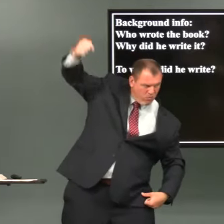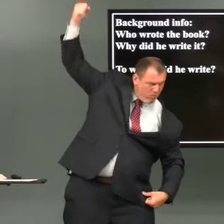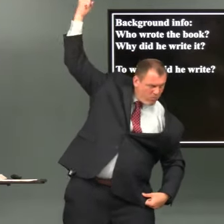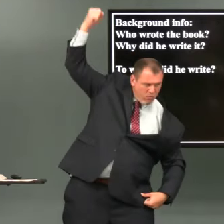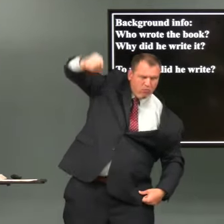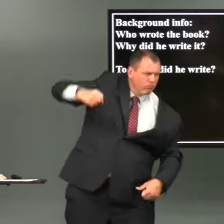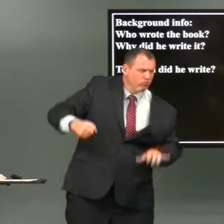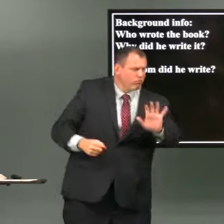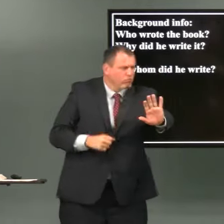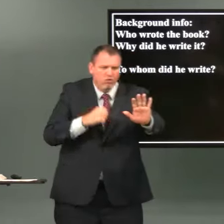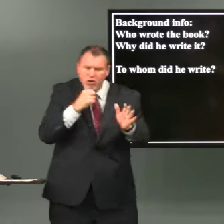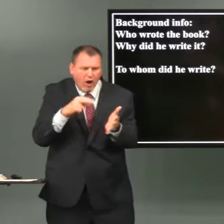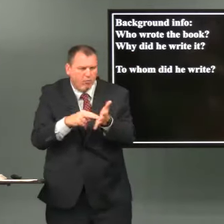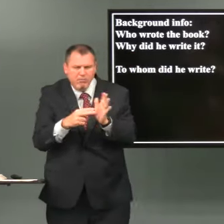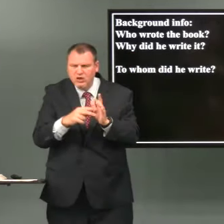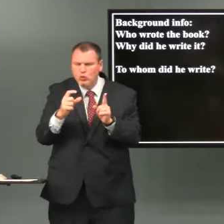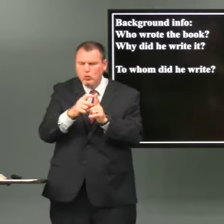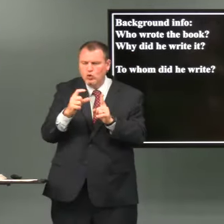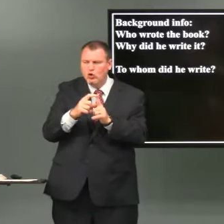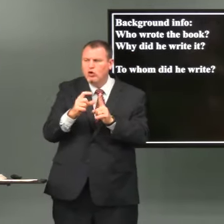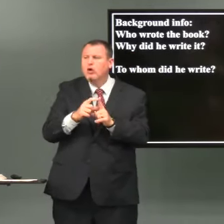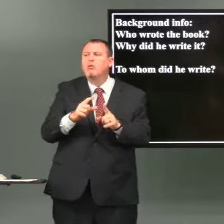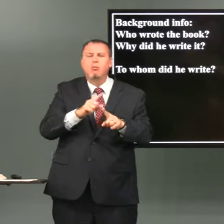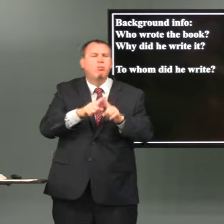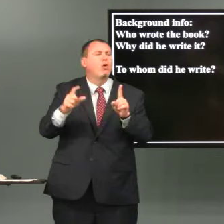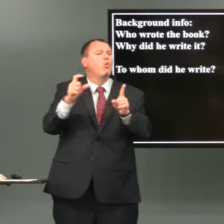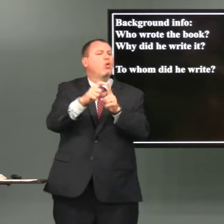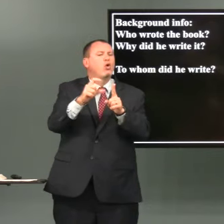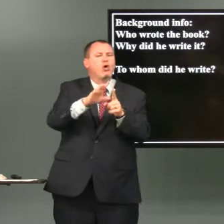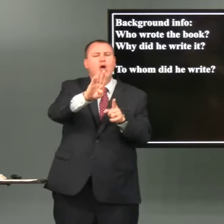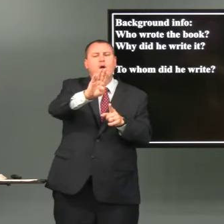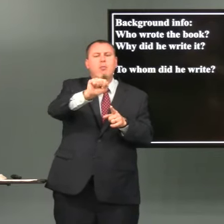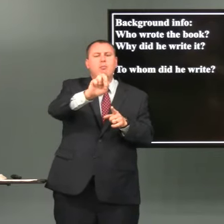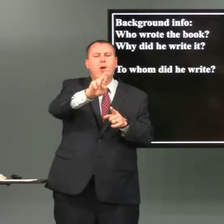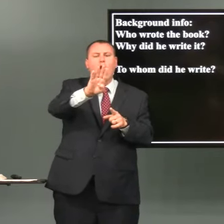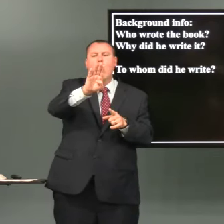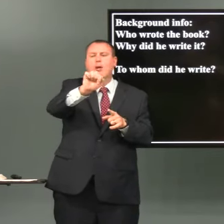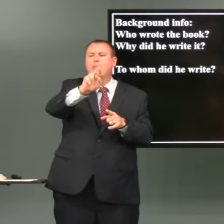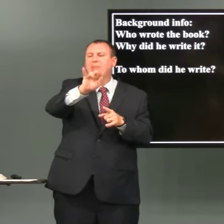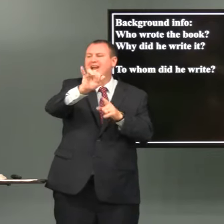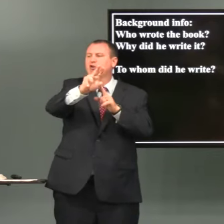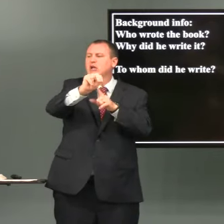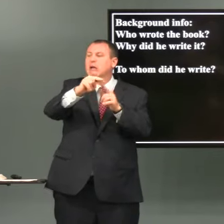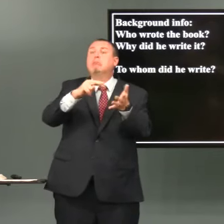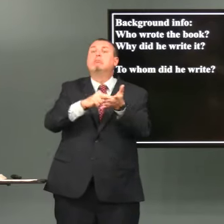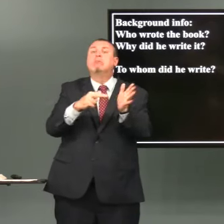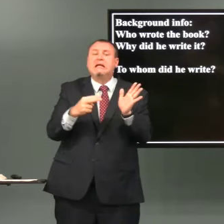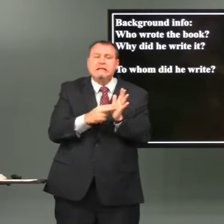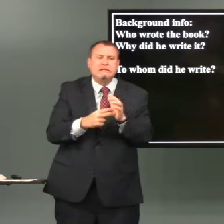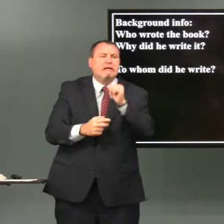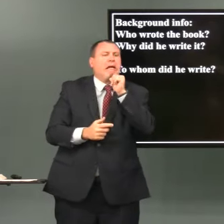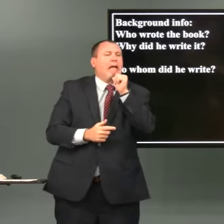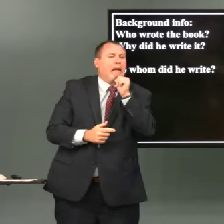with a spear and they grunt a lot no no that isn't what the word means the word barbarian means